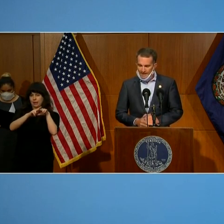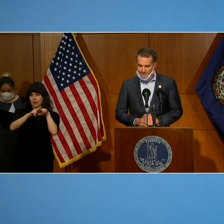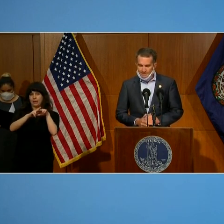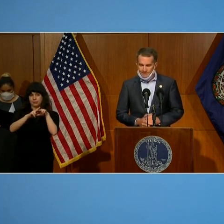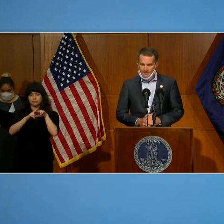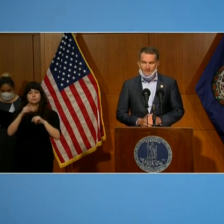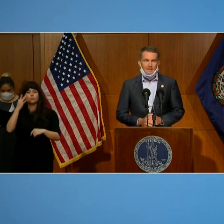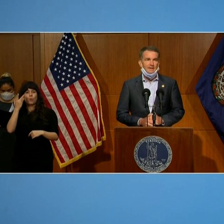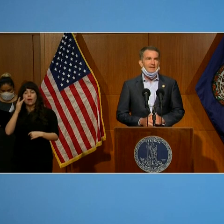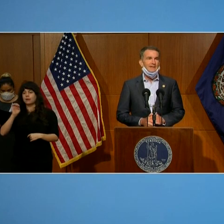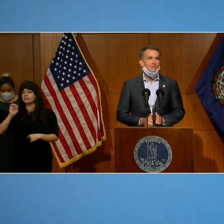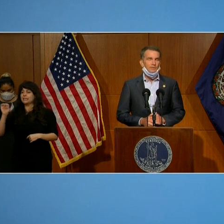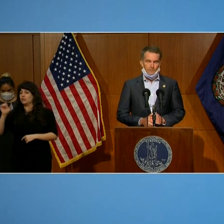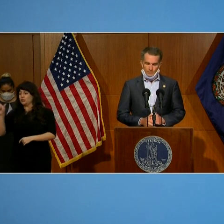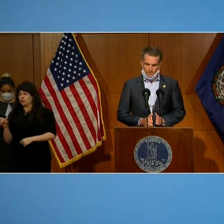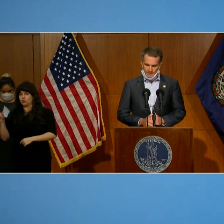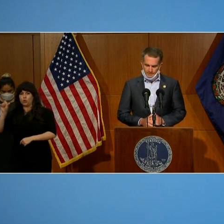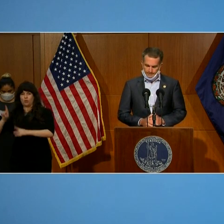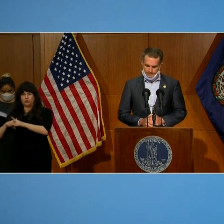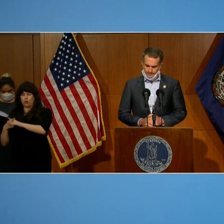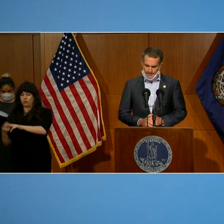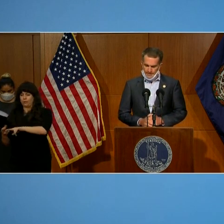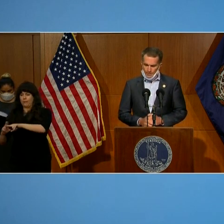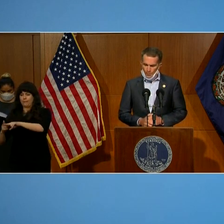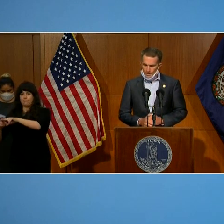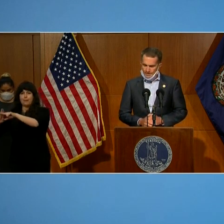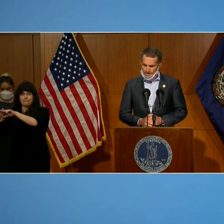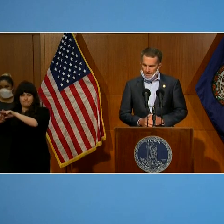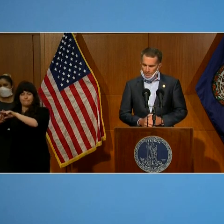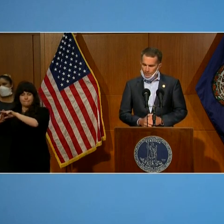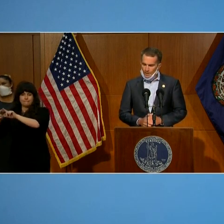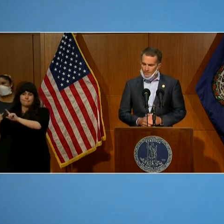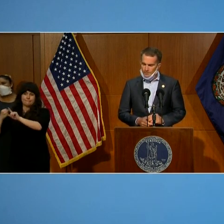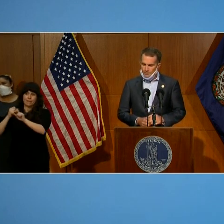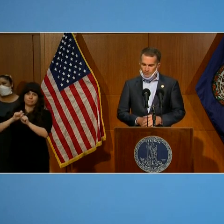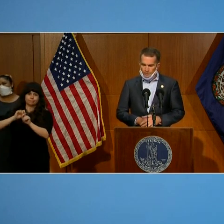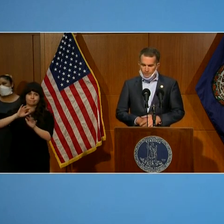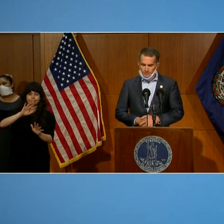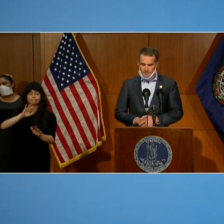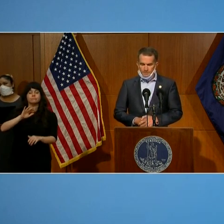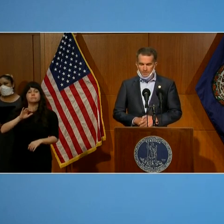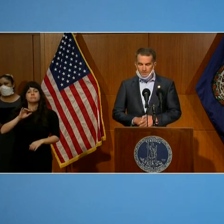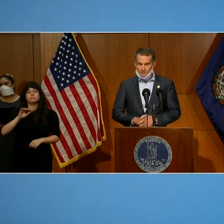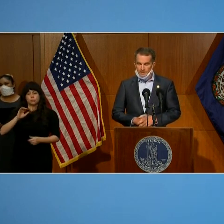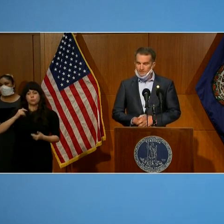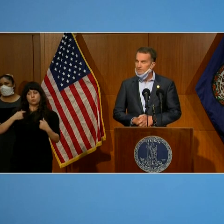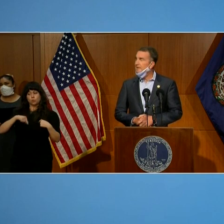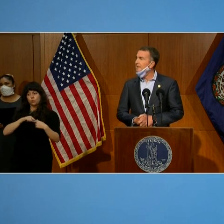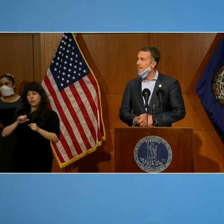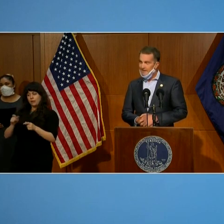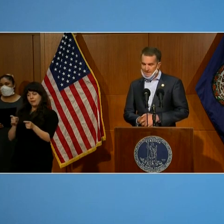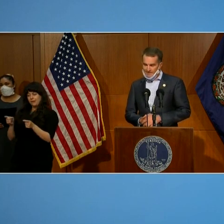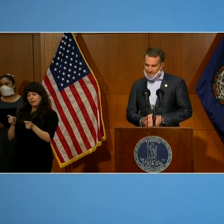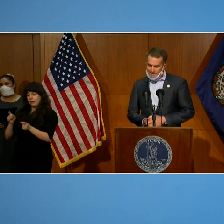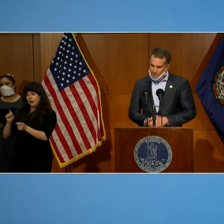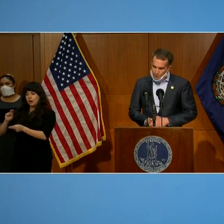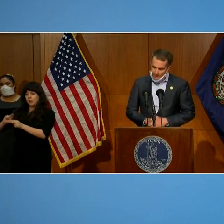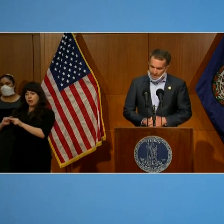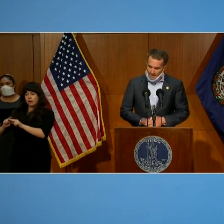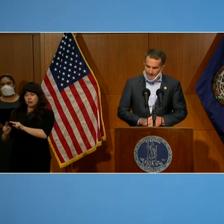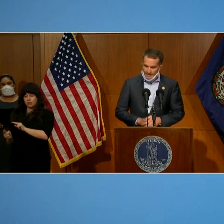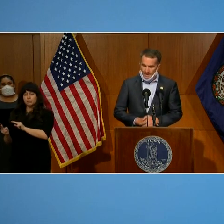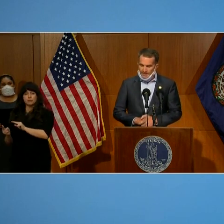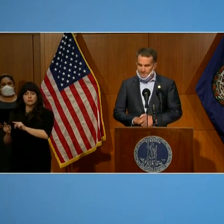increased cases in the eastern region. Working together, we were able to reduce this, but as you can see, the